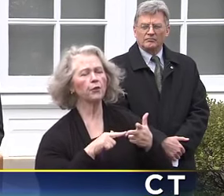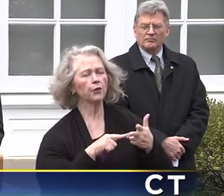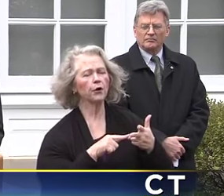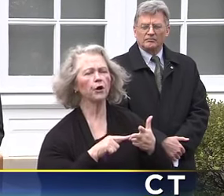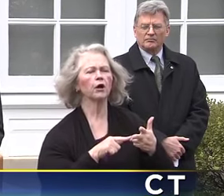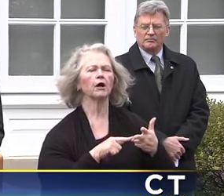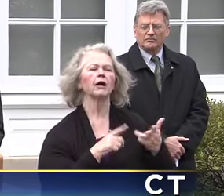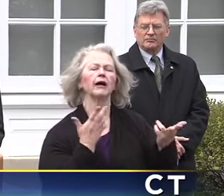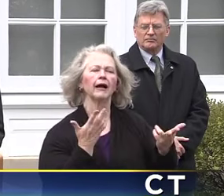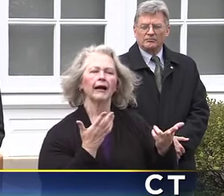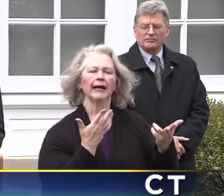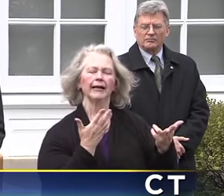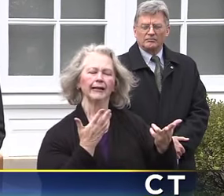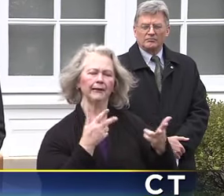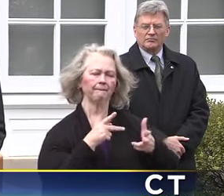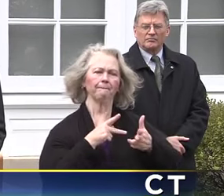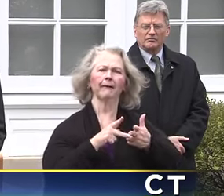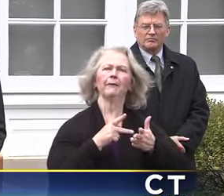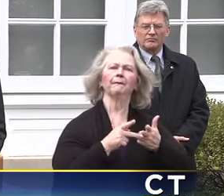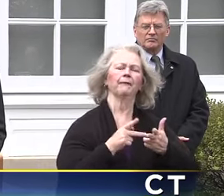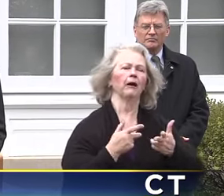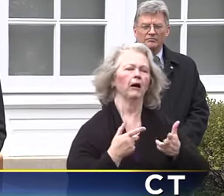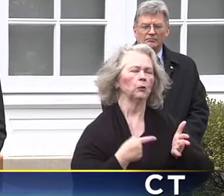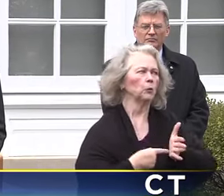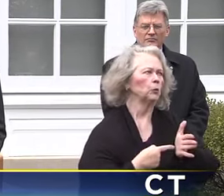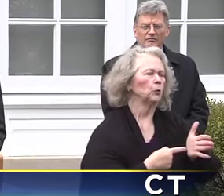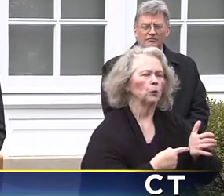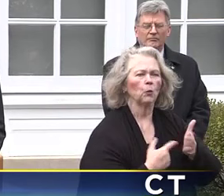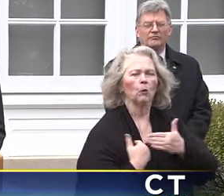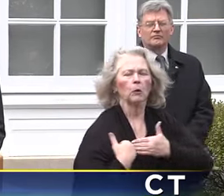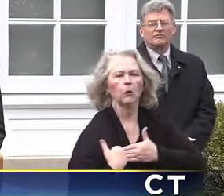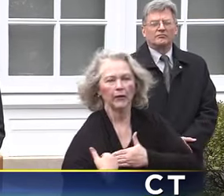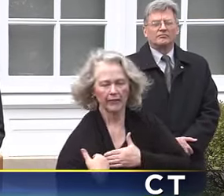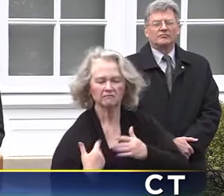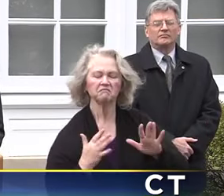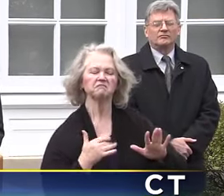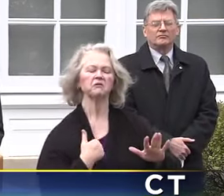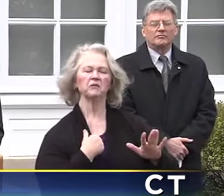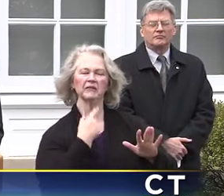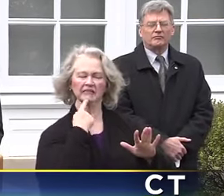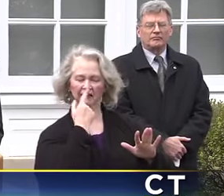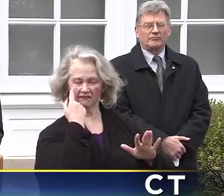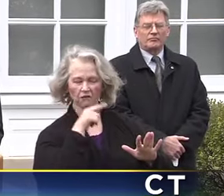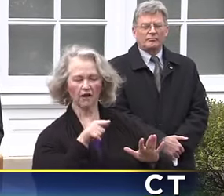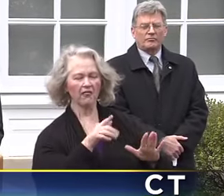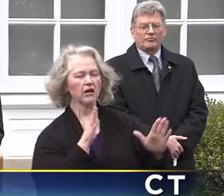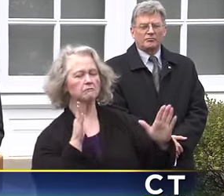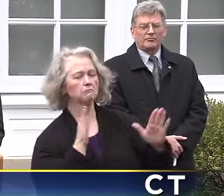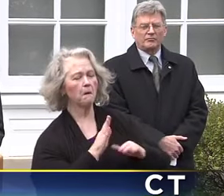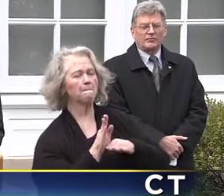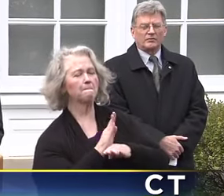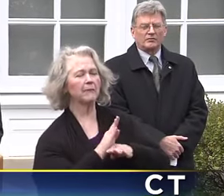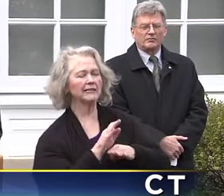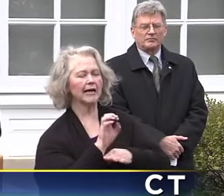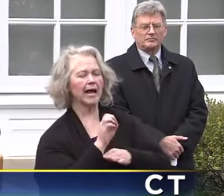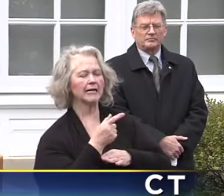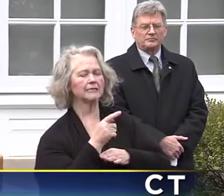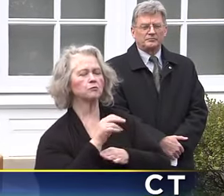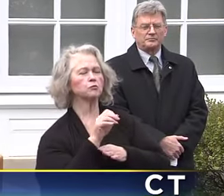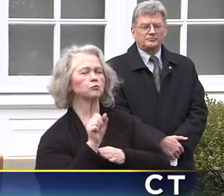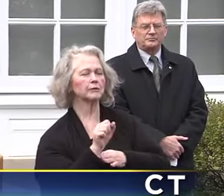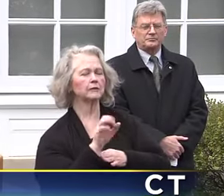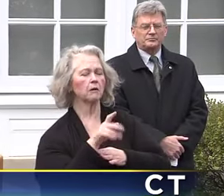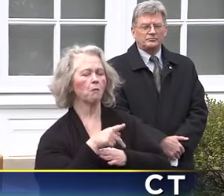on payment relief and forbearance. On Friday, we started by announcing for the state small business express portfolio, which is over 110